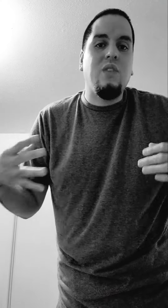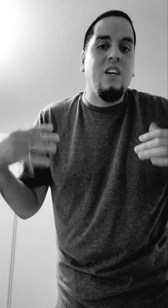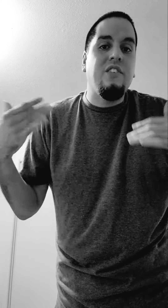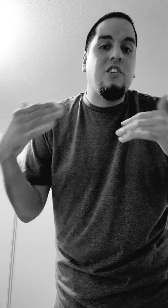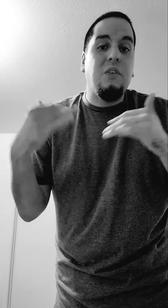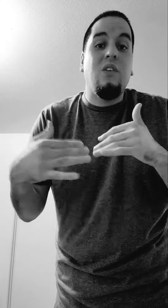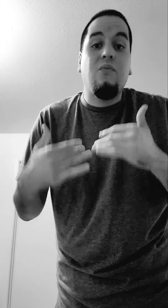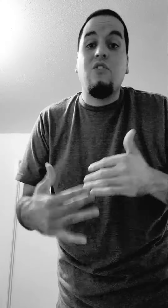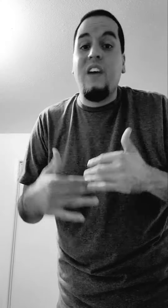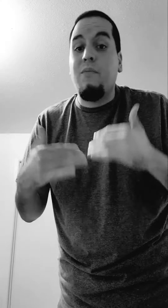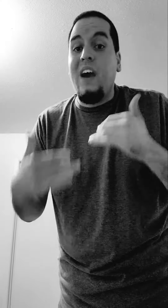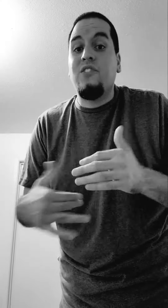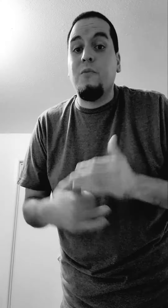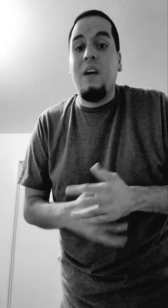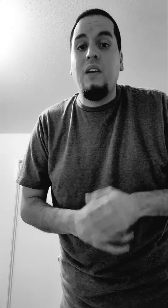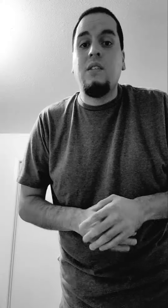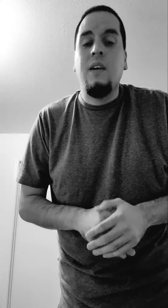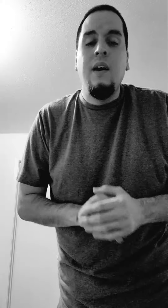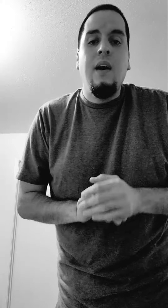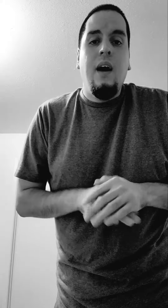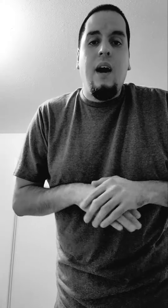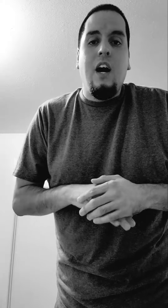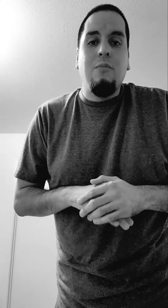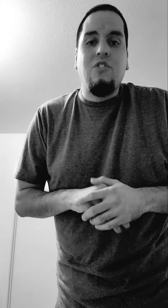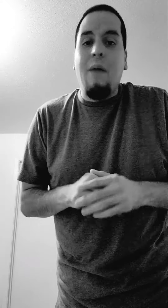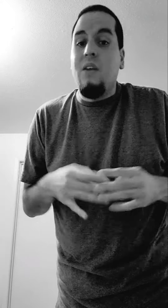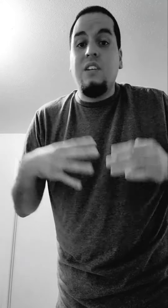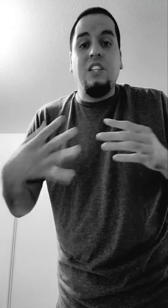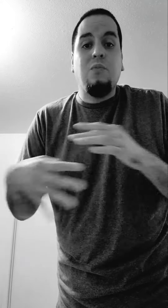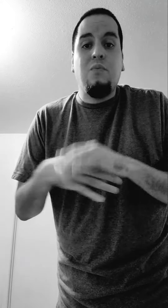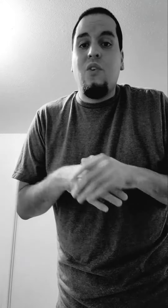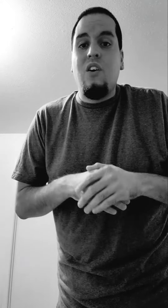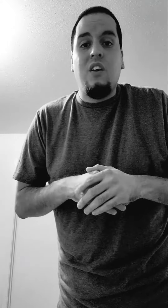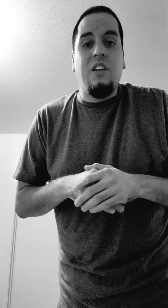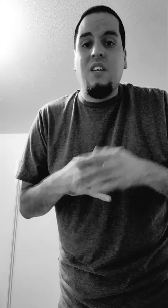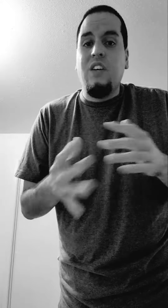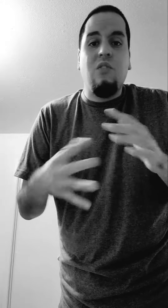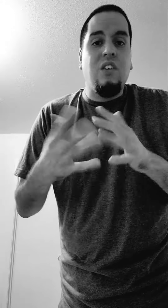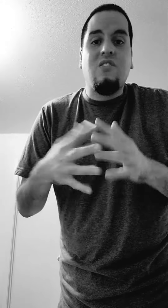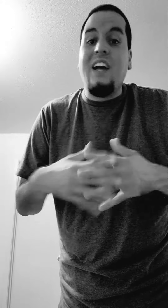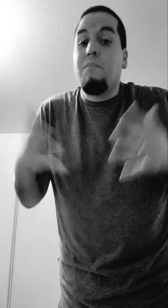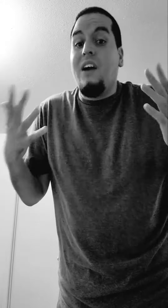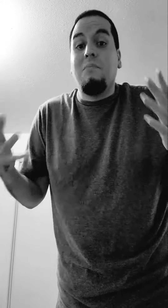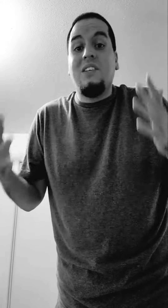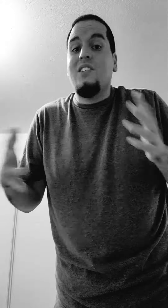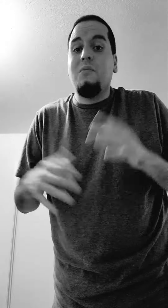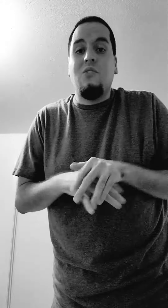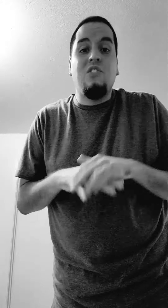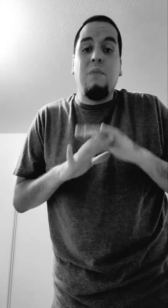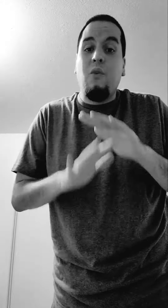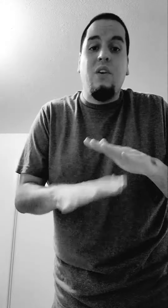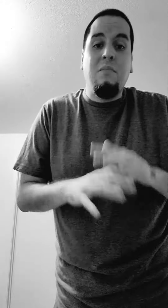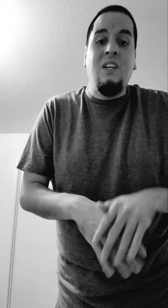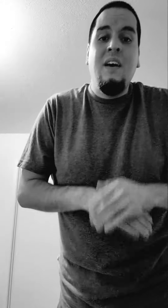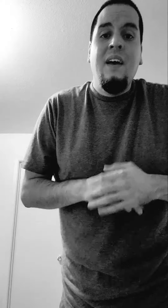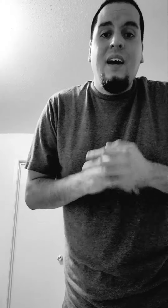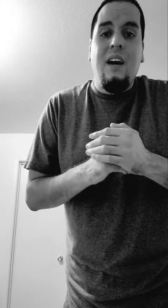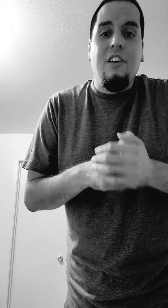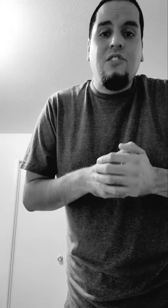do the undisputed verse at a faster pace. So I've never done this before on any video, so I could probably mess up, so just bear with me. So